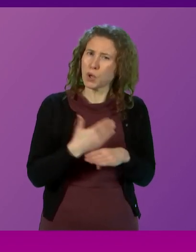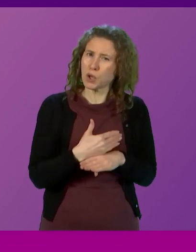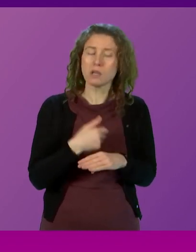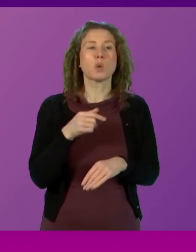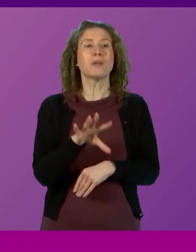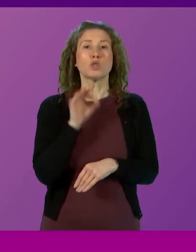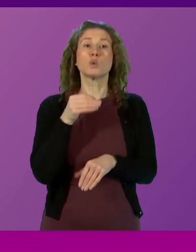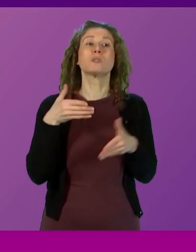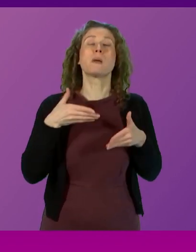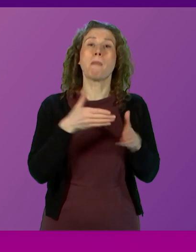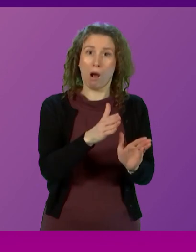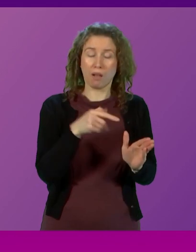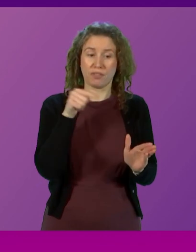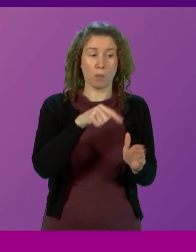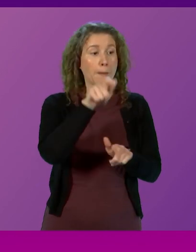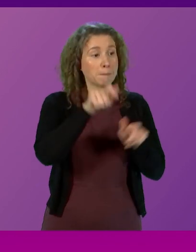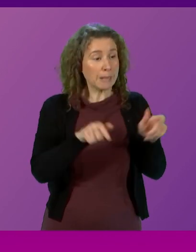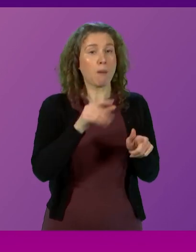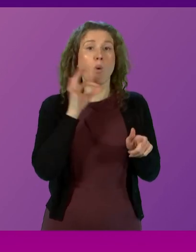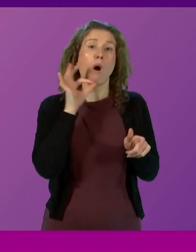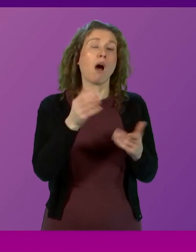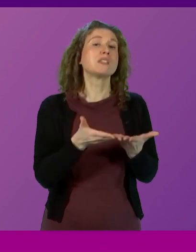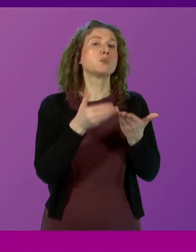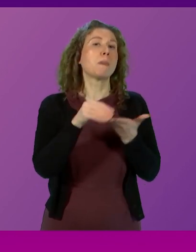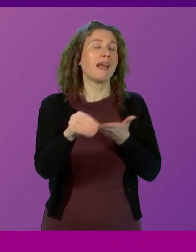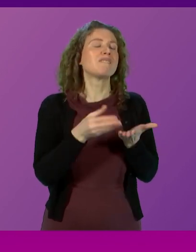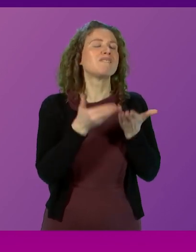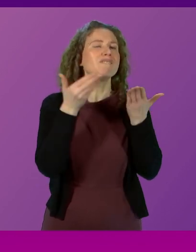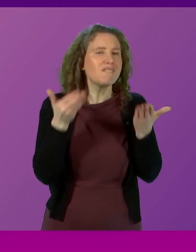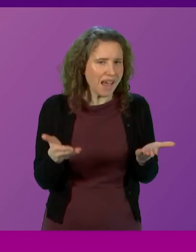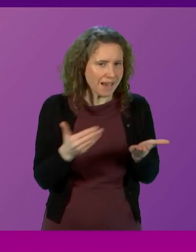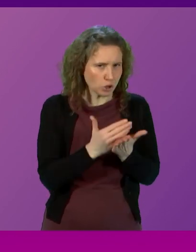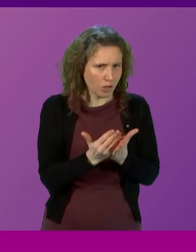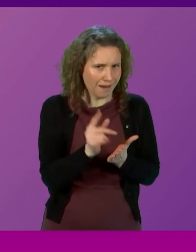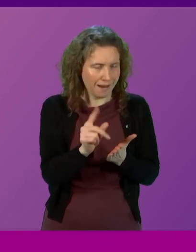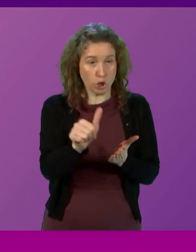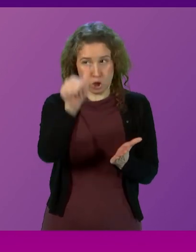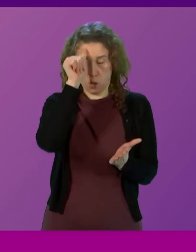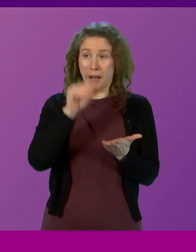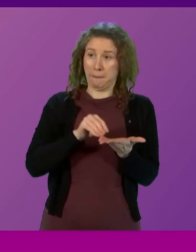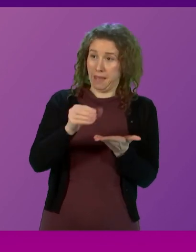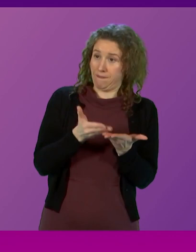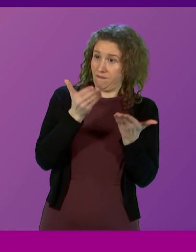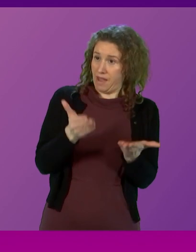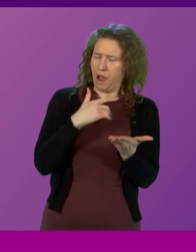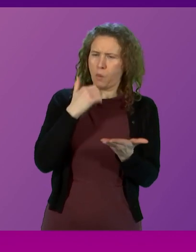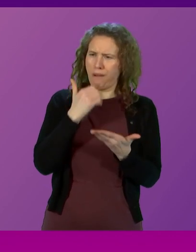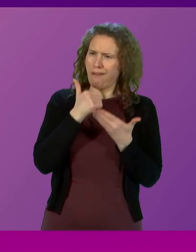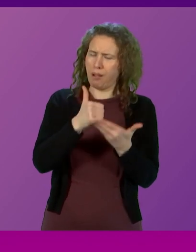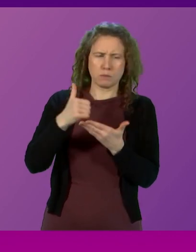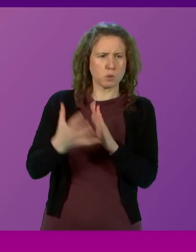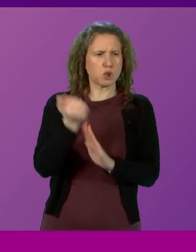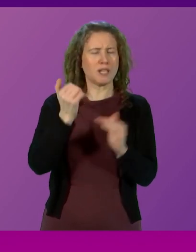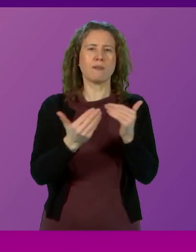choose the path where people are asked to pay their fair share in the knowledge that in so doing they help create the